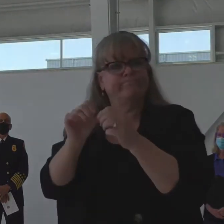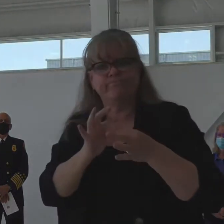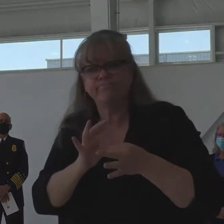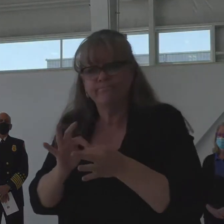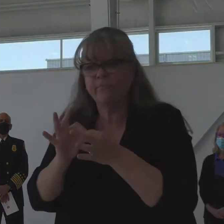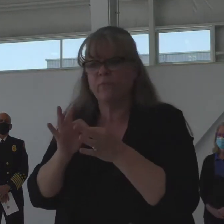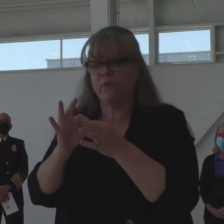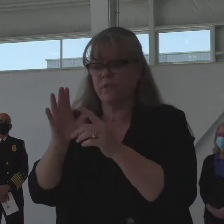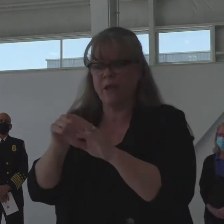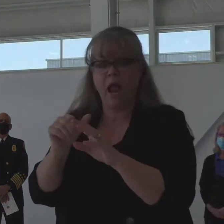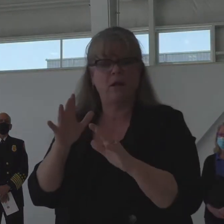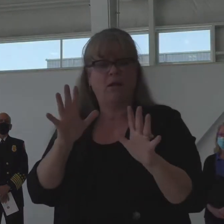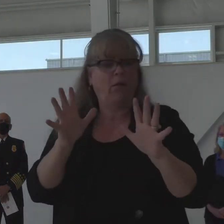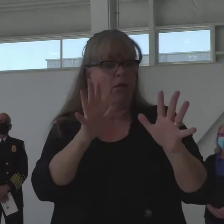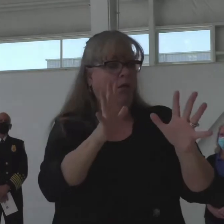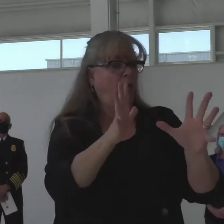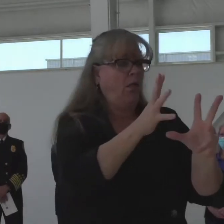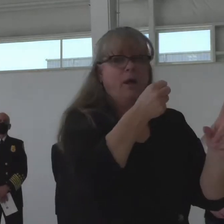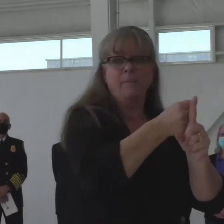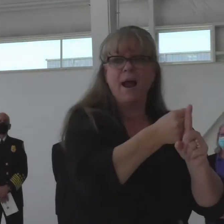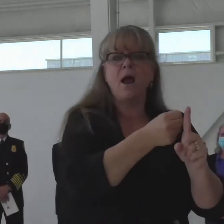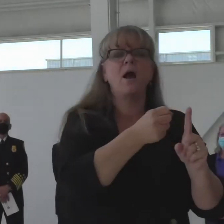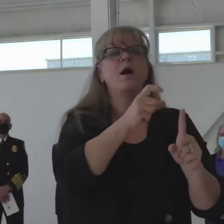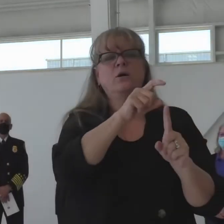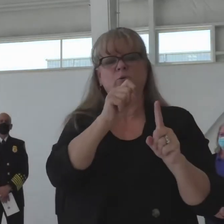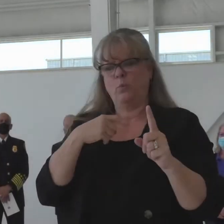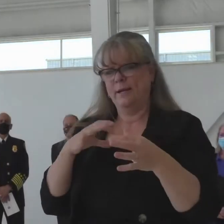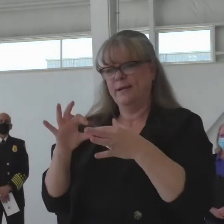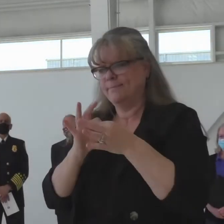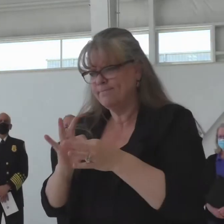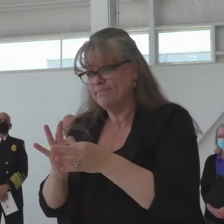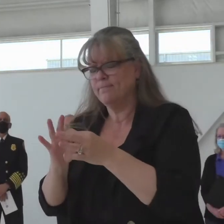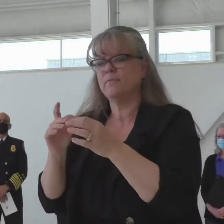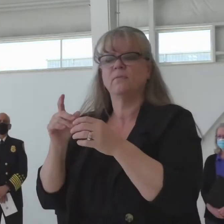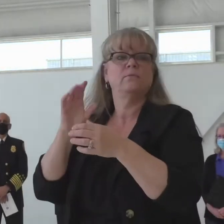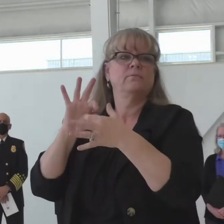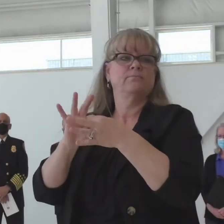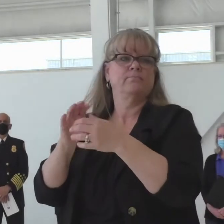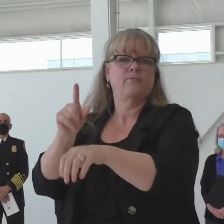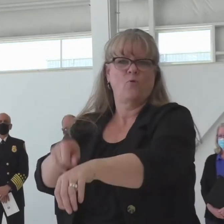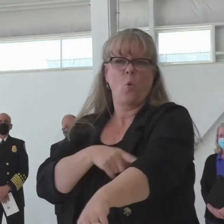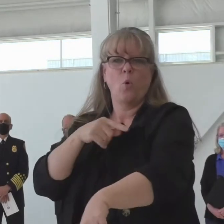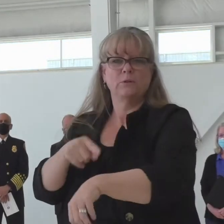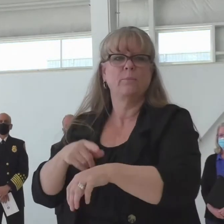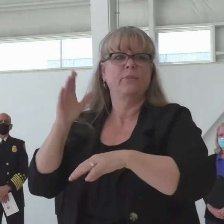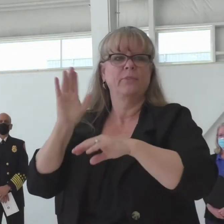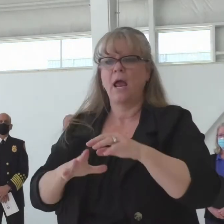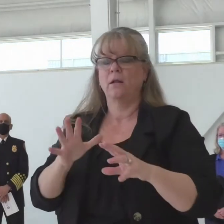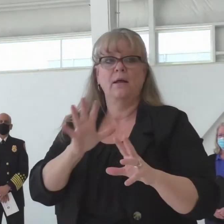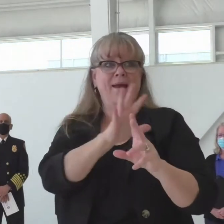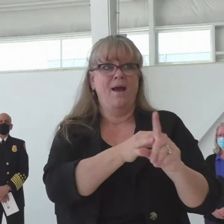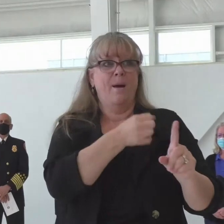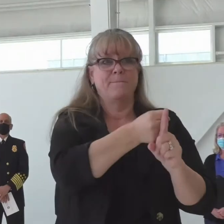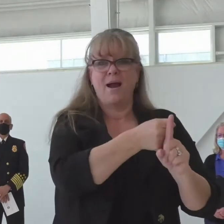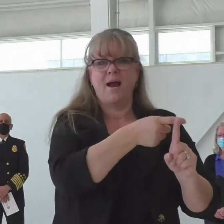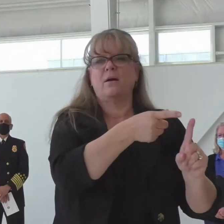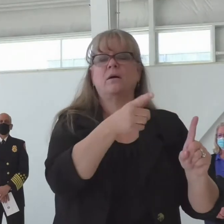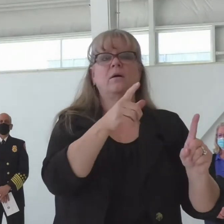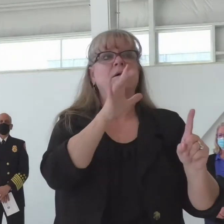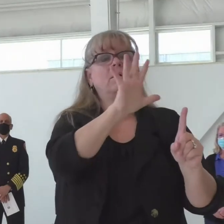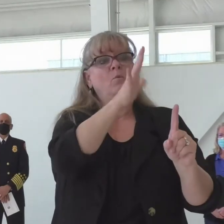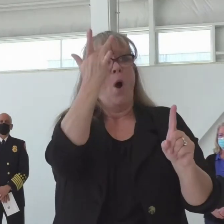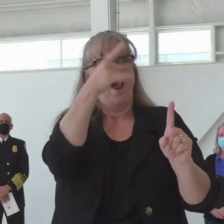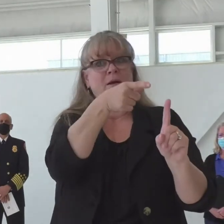burns, the greater the impact is. That means impact of fire suppression costs, it means risk to health and safety,